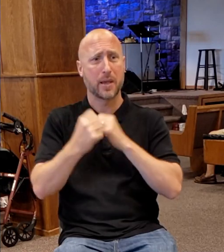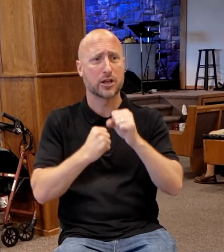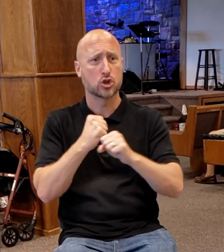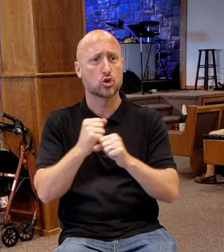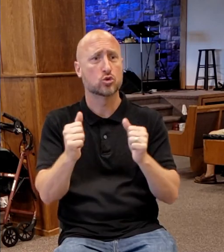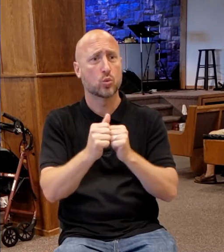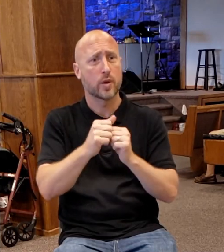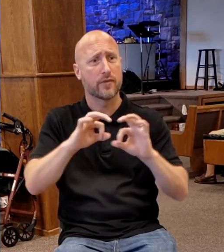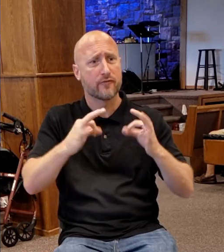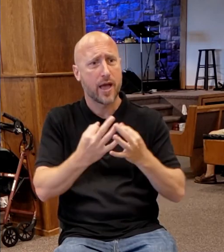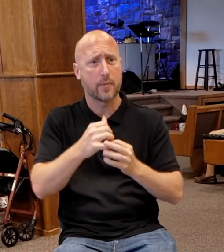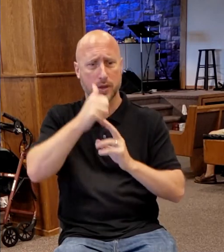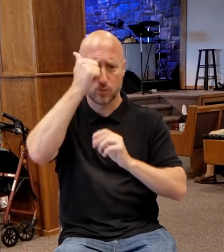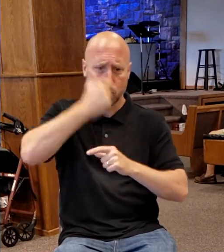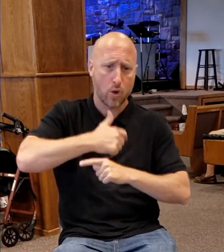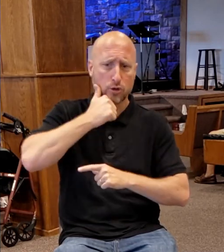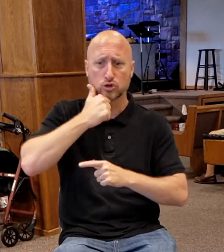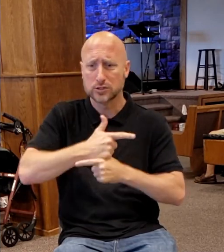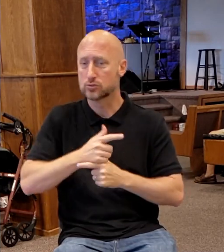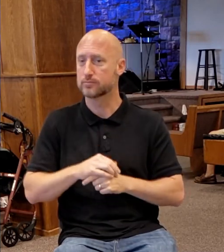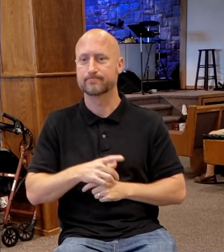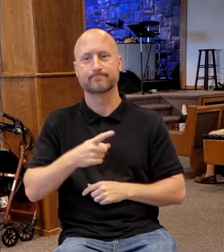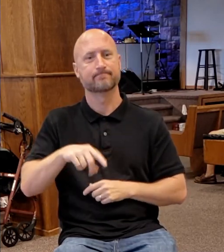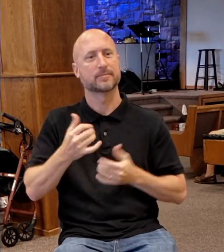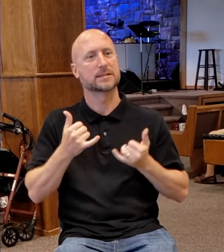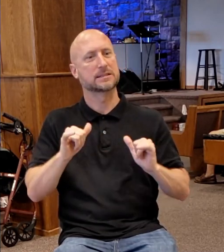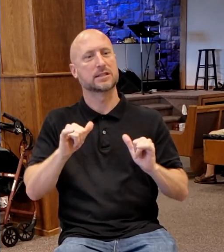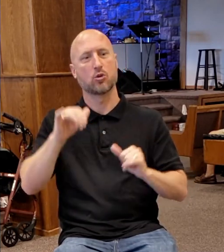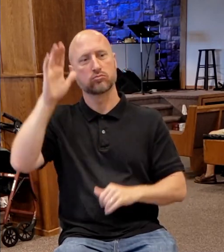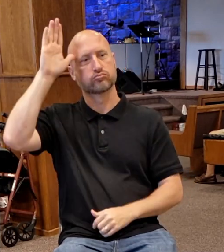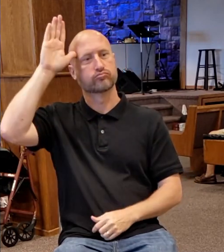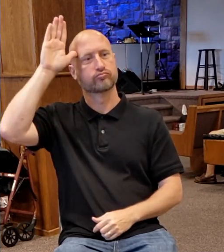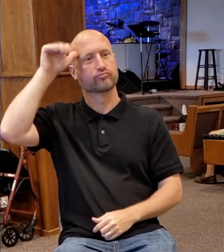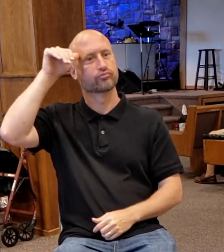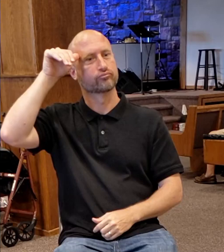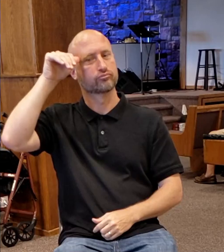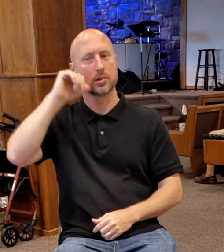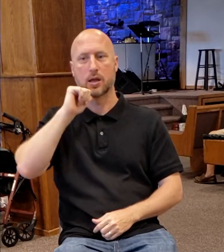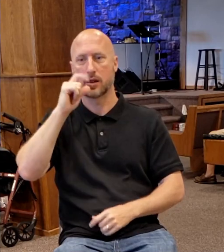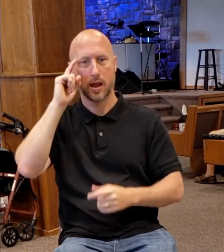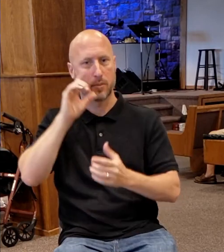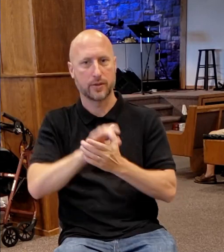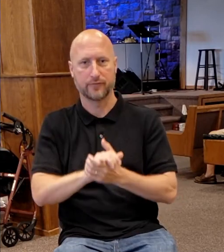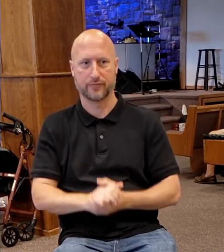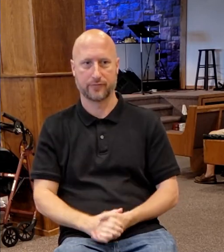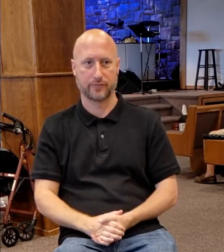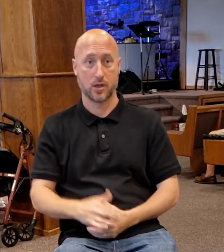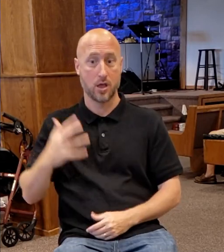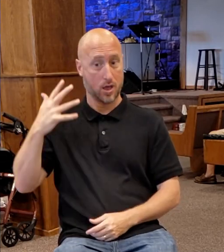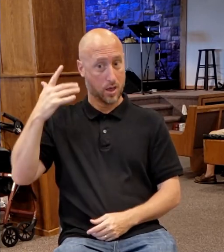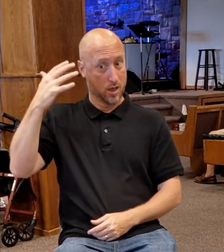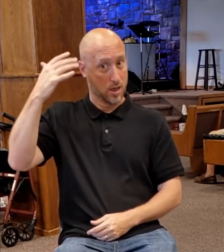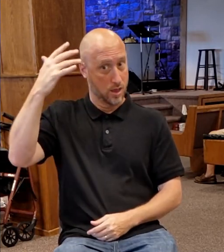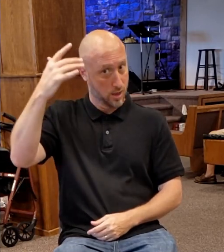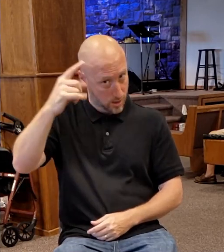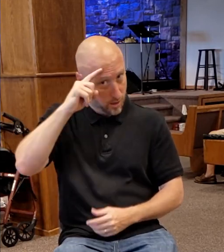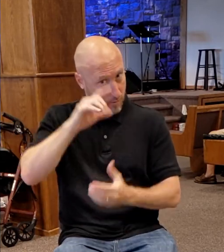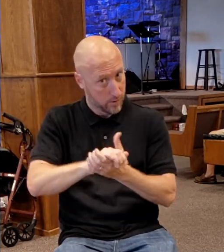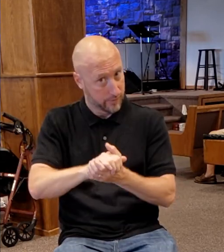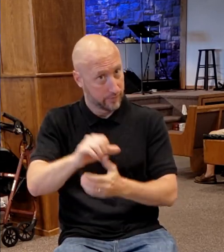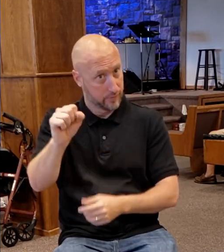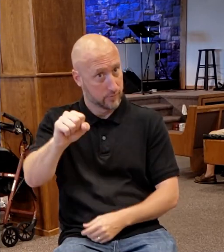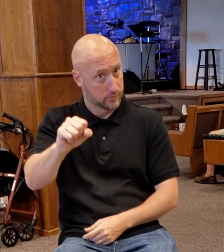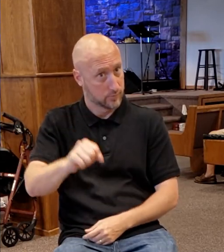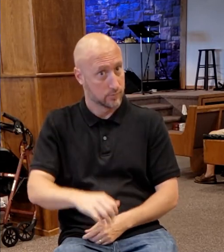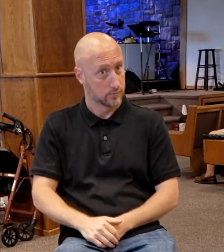sisters. And they didn't believe. They didn't believe. They came to believe. It wasn't in vain. But don't